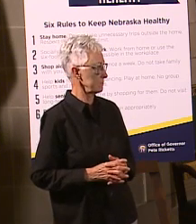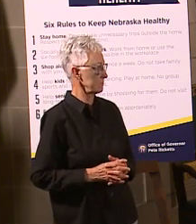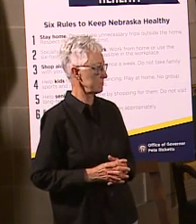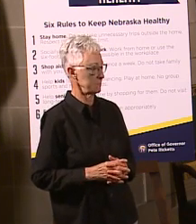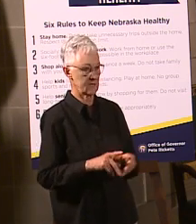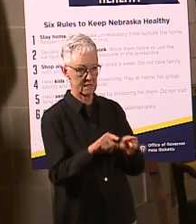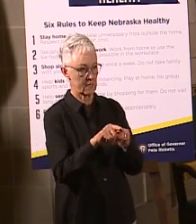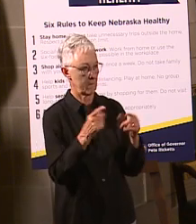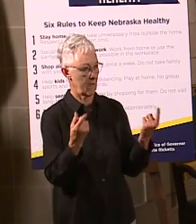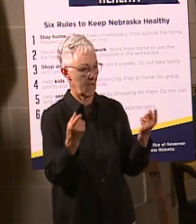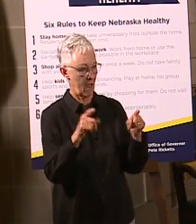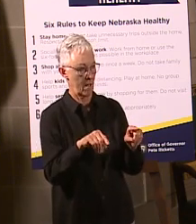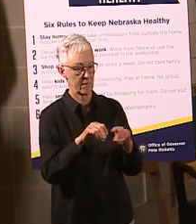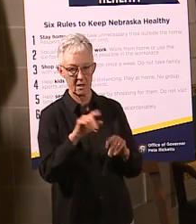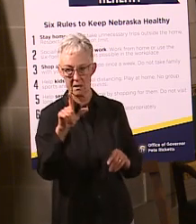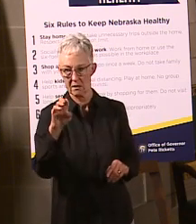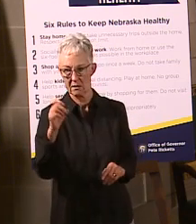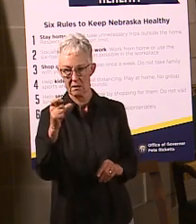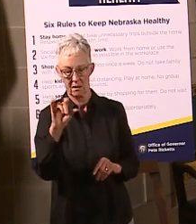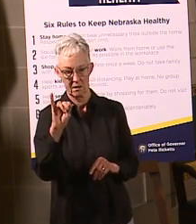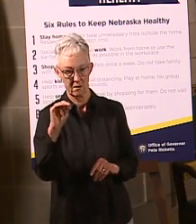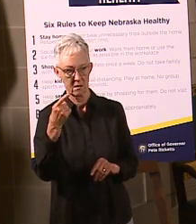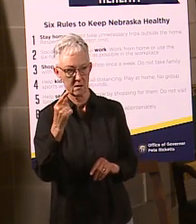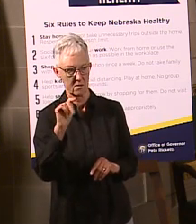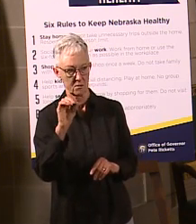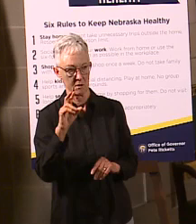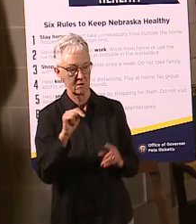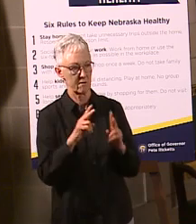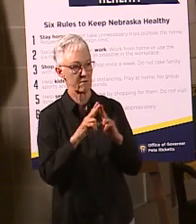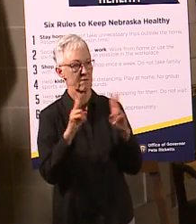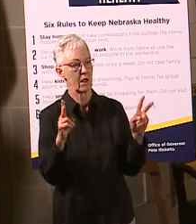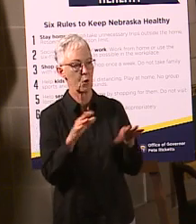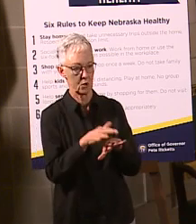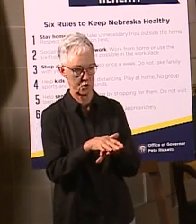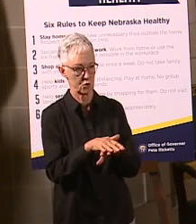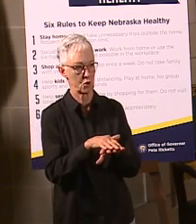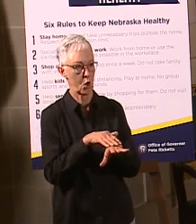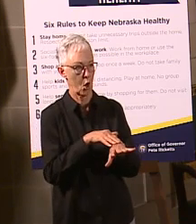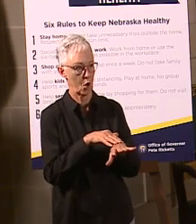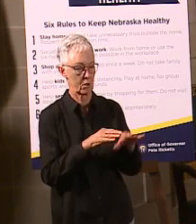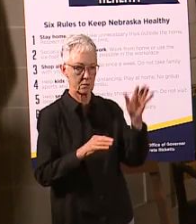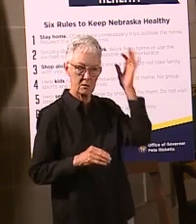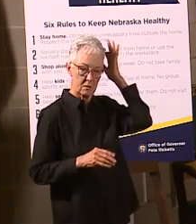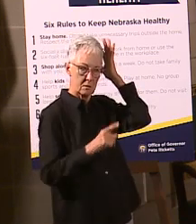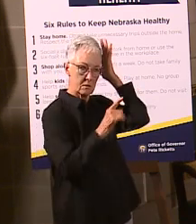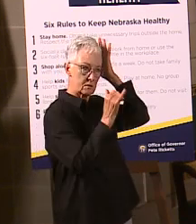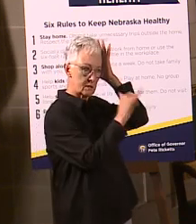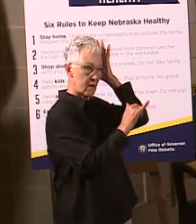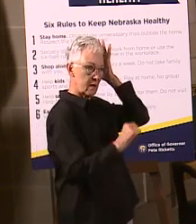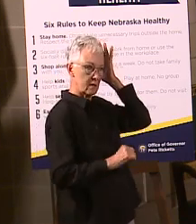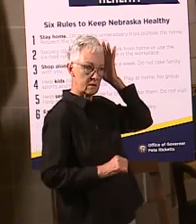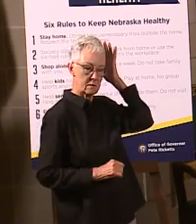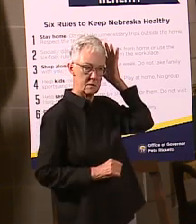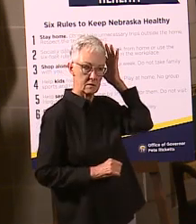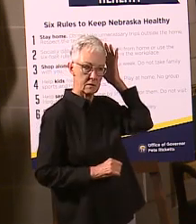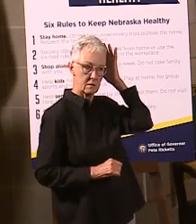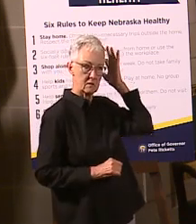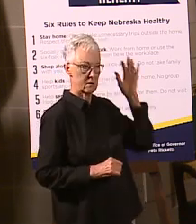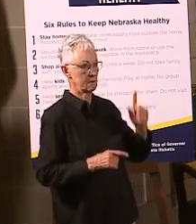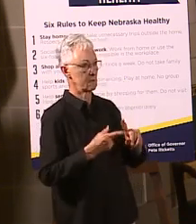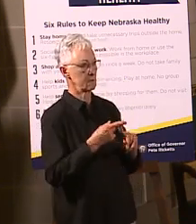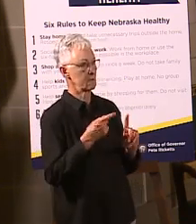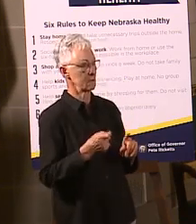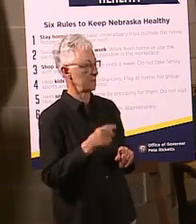Same thing in the Lexington area, too, right now. Very, very slow activity. We actually had a couple of questions about